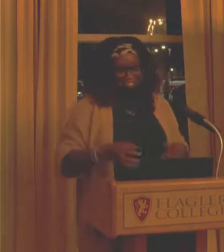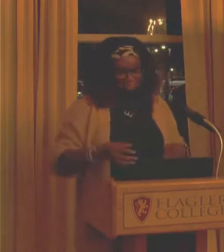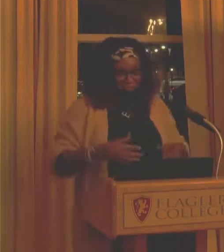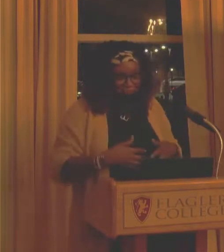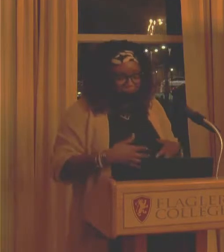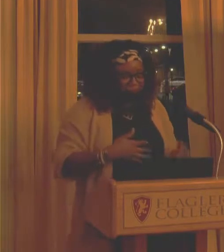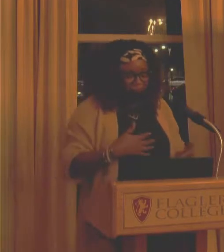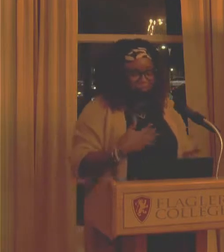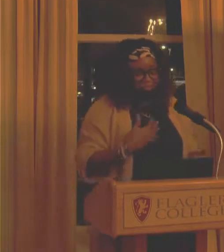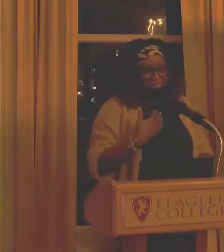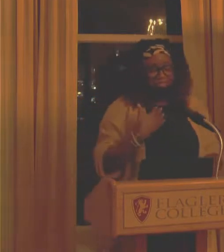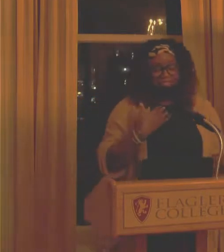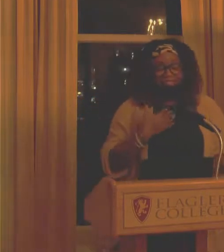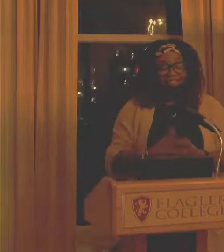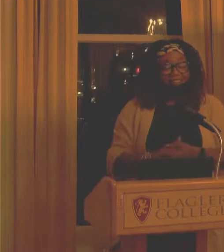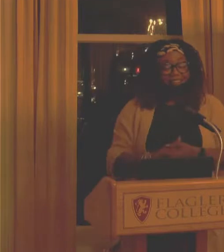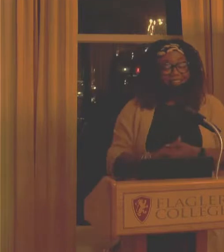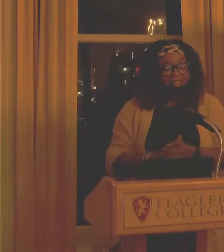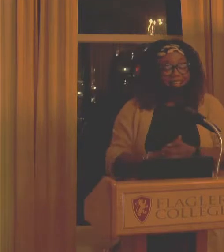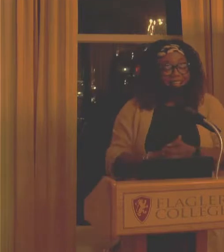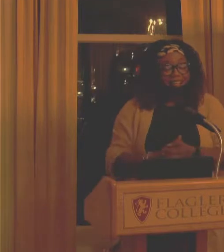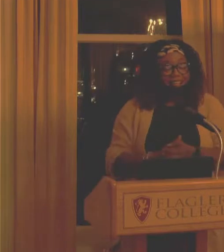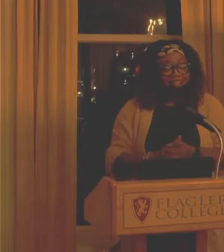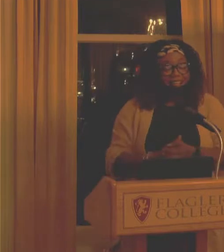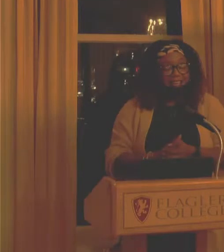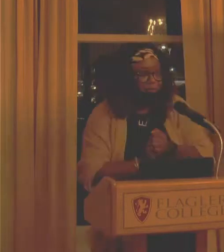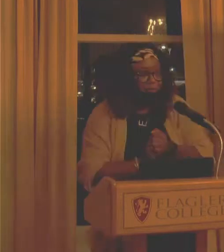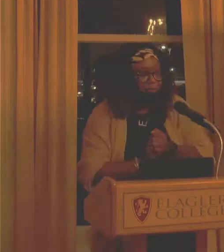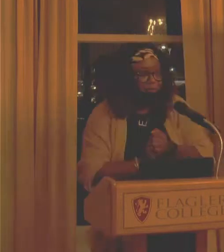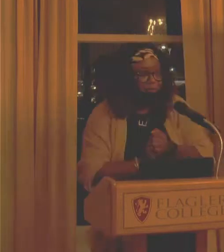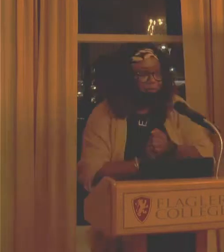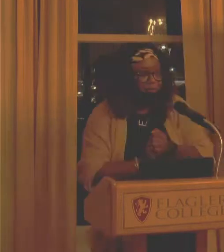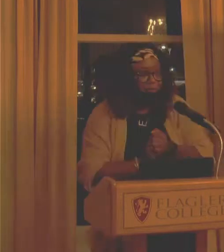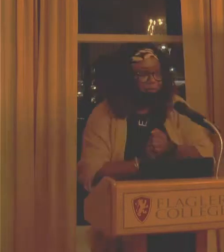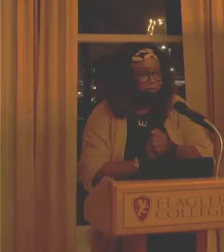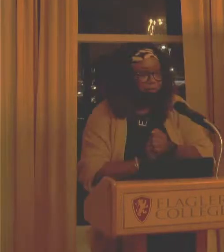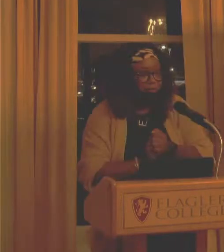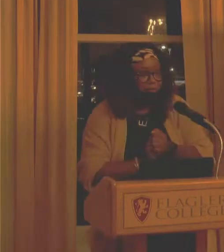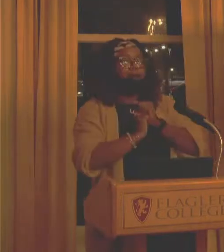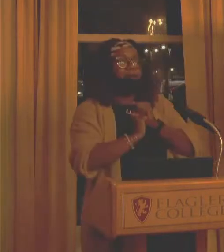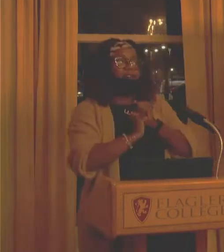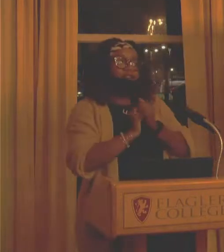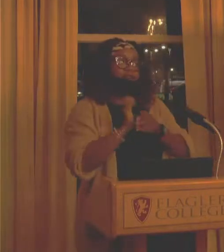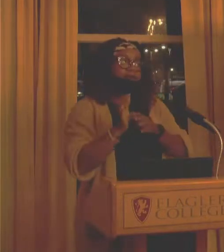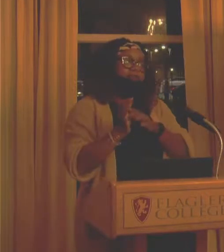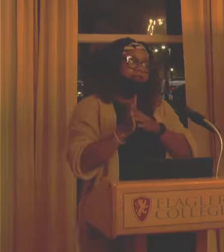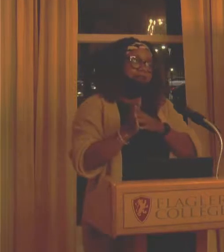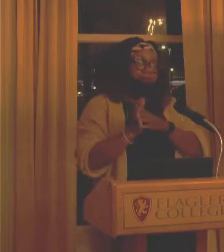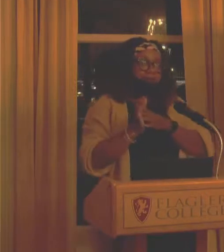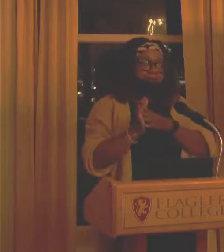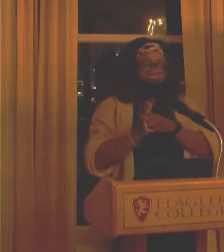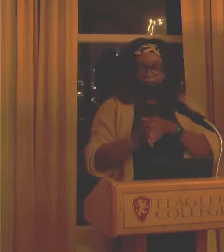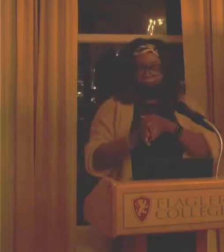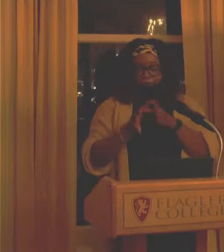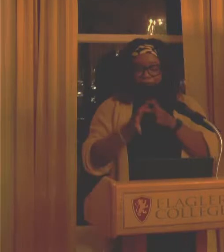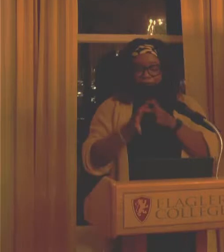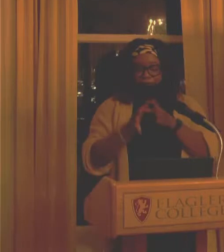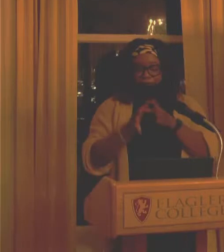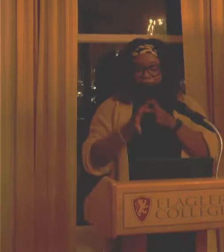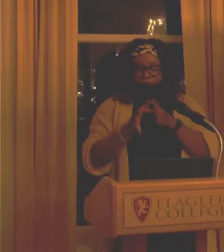what? So, there's an Outkast song called The Art of Storytelling, too. If you're familiar with the album,